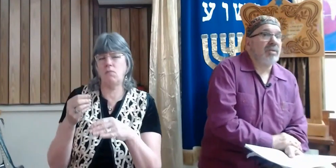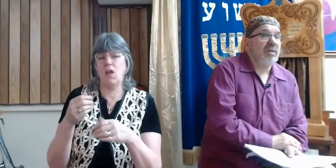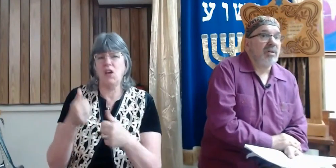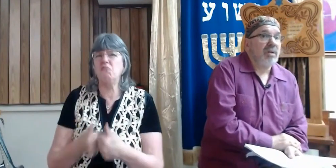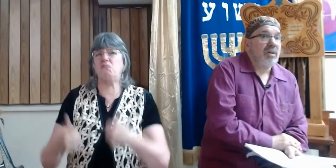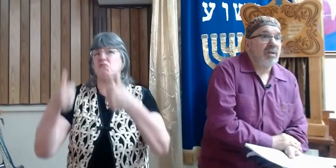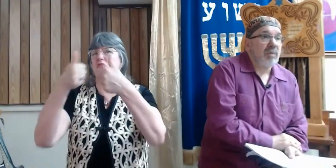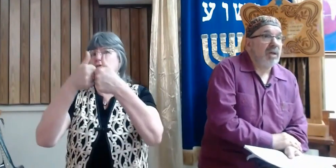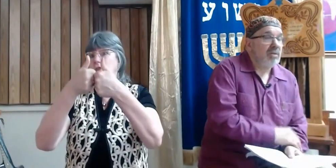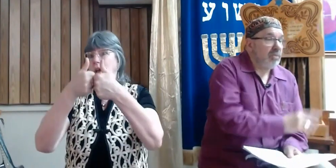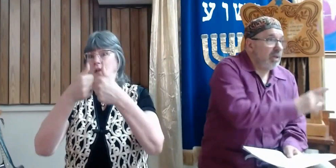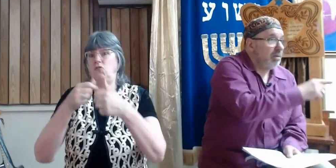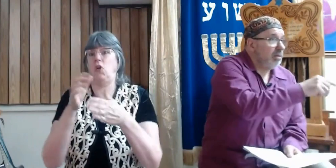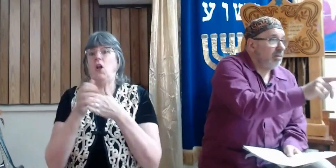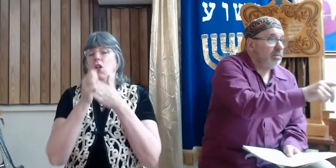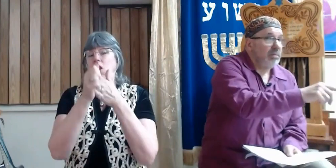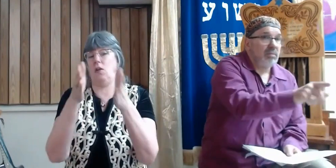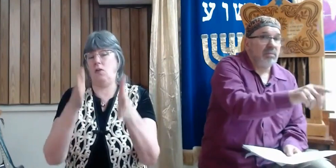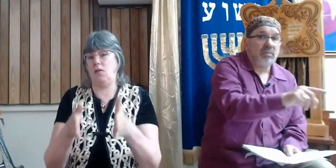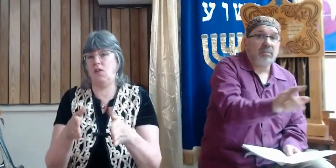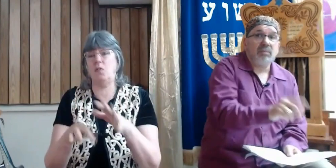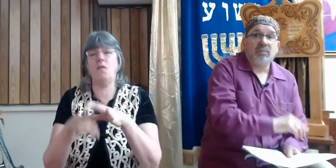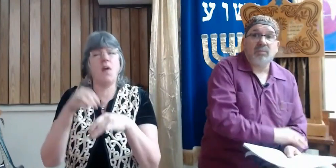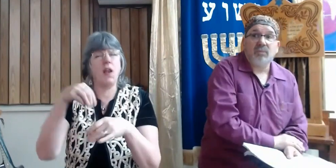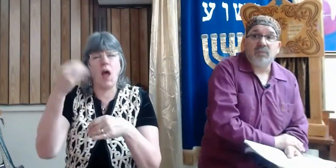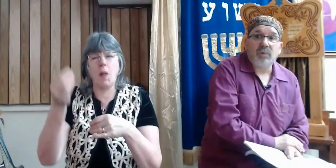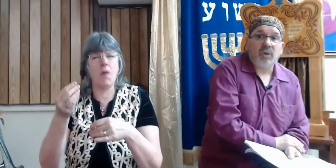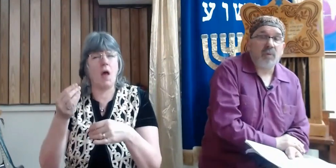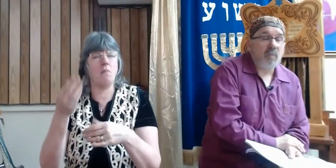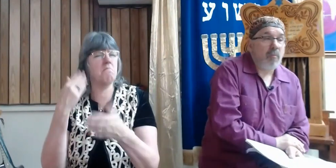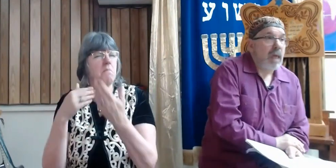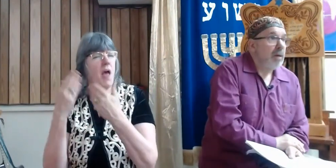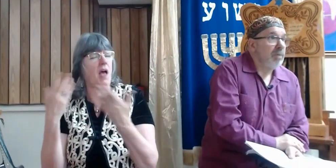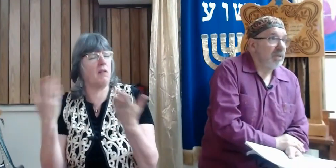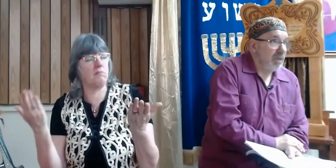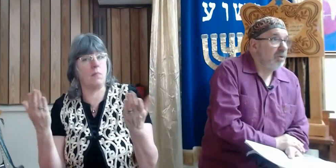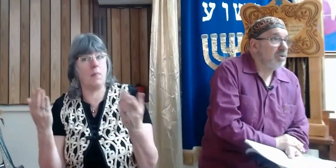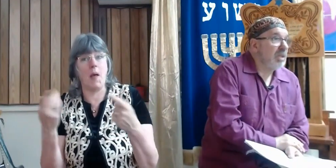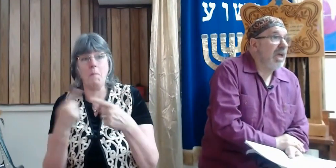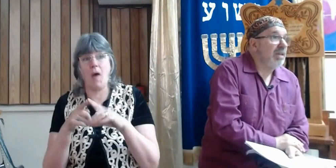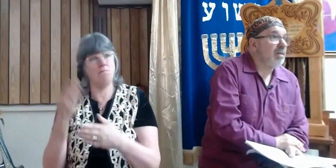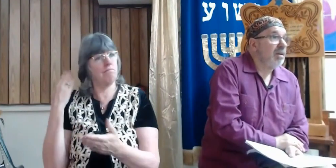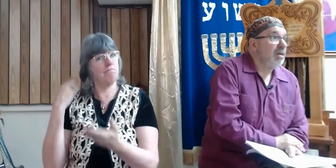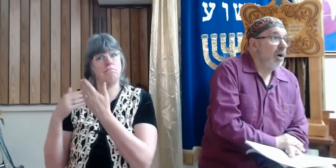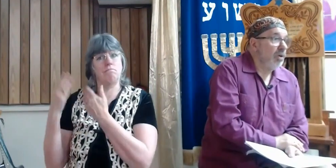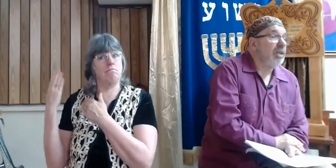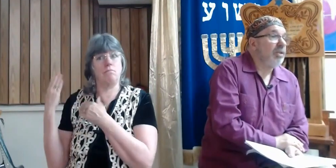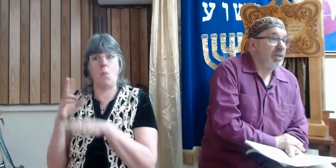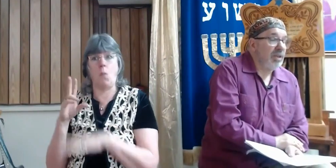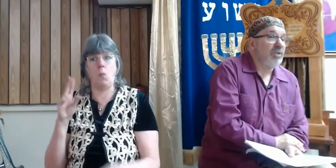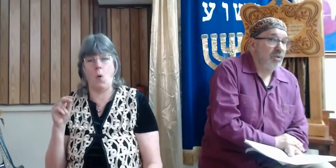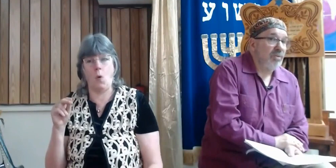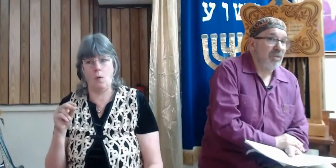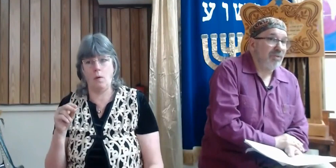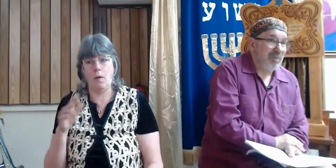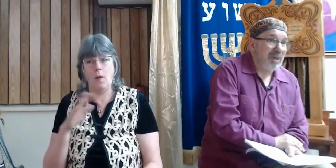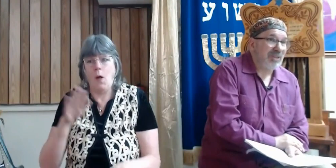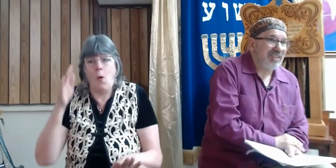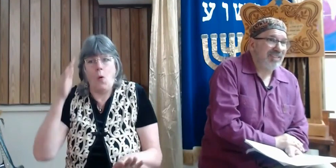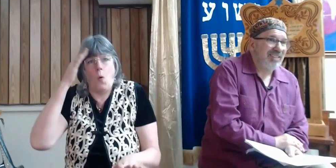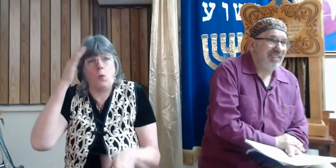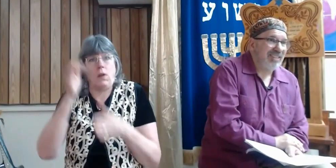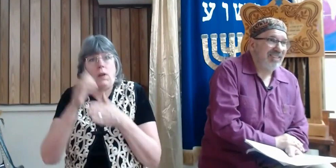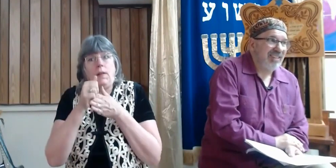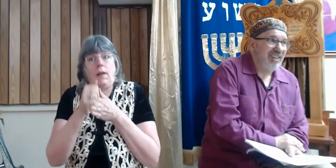leaders. Because we can, you know. But in those days, only the leader knew the